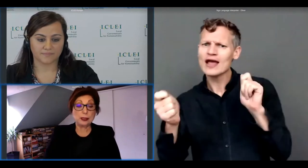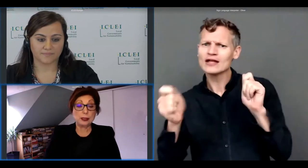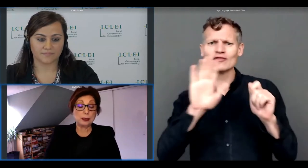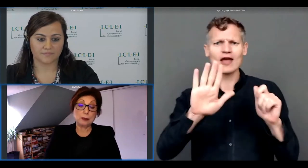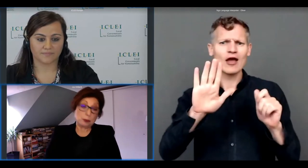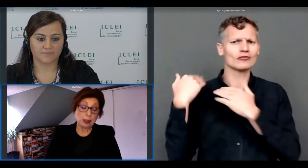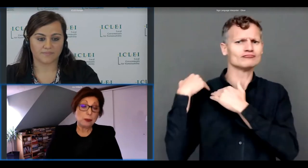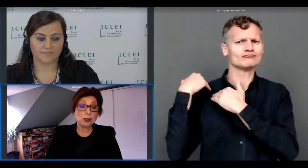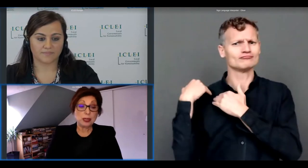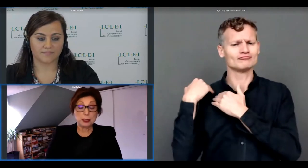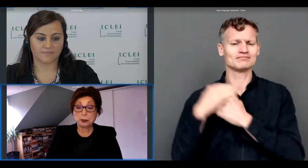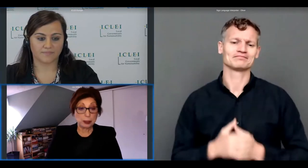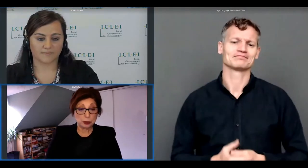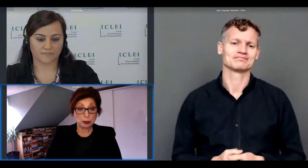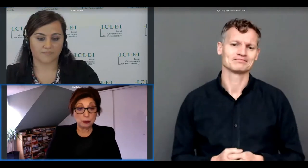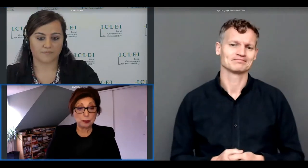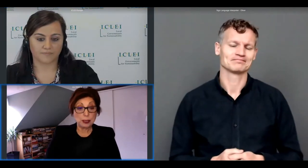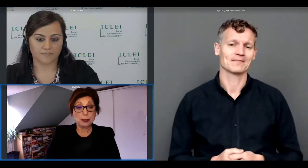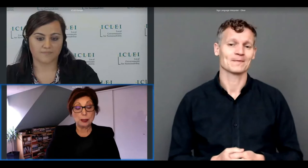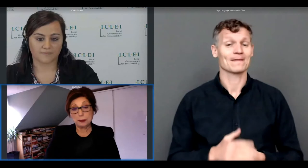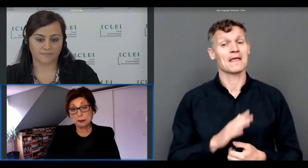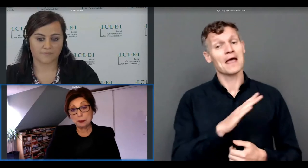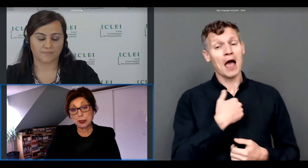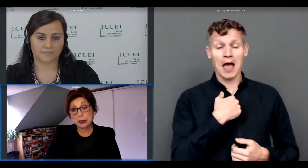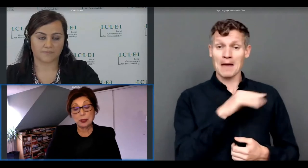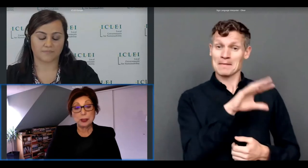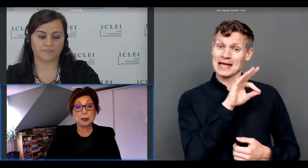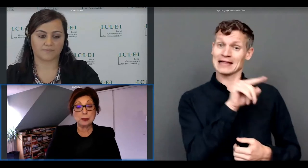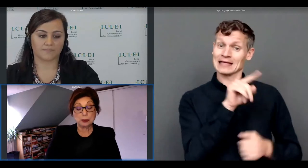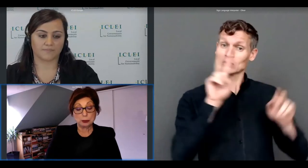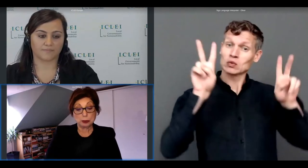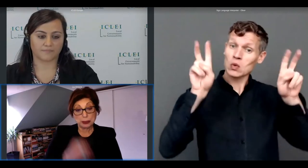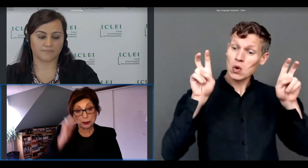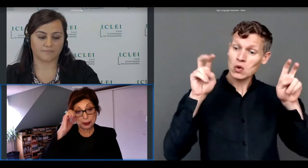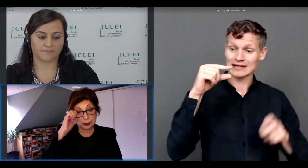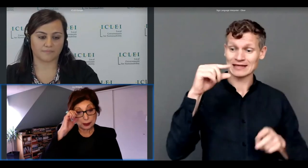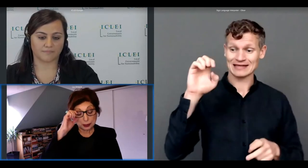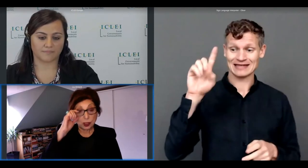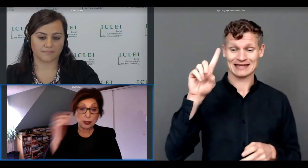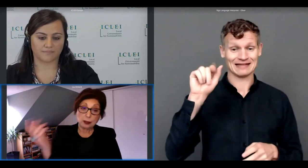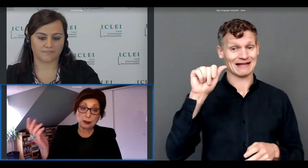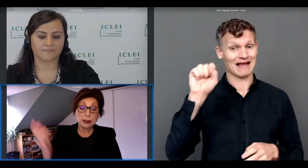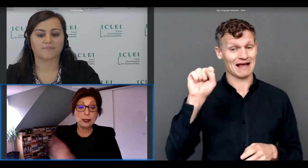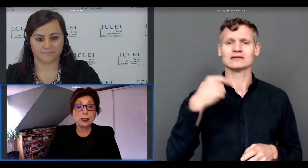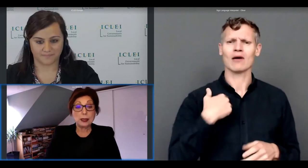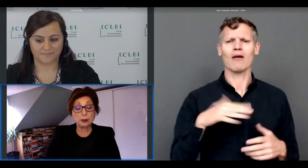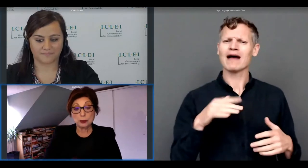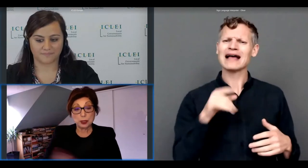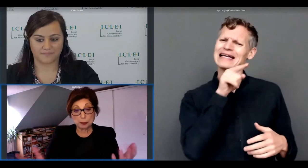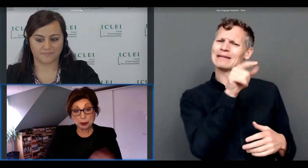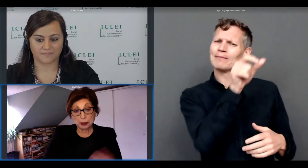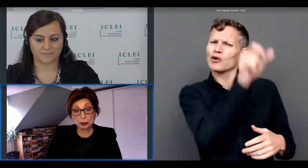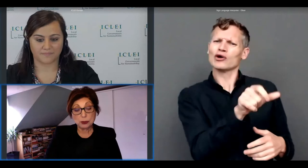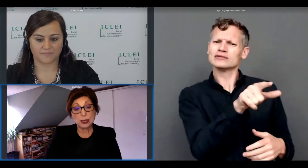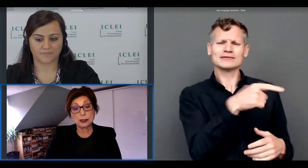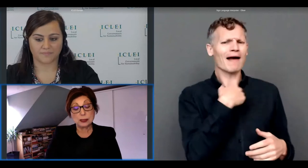well it was very inspirational for me whenever I came across Patrick Geddes in general anyway he was